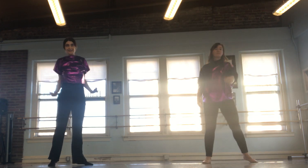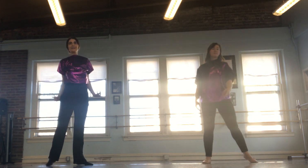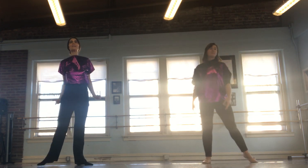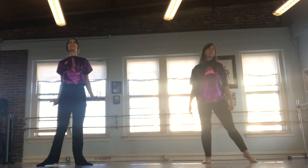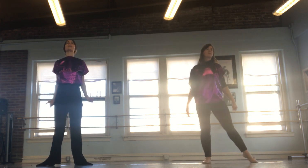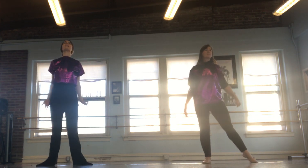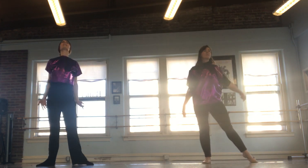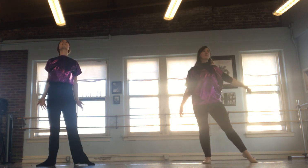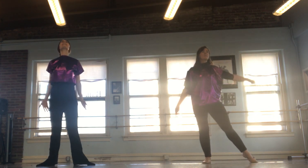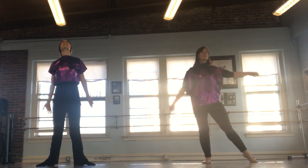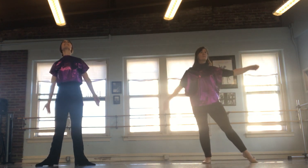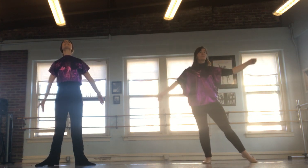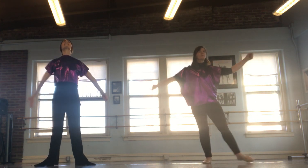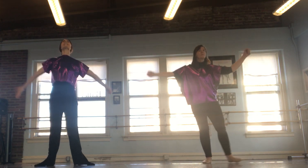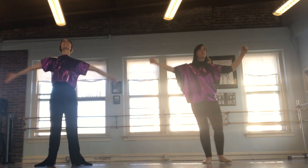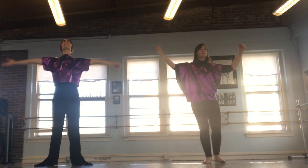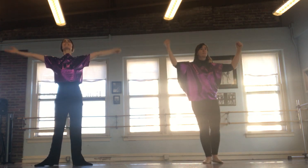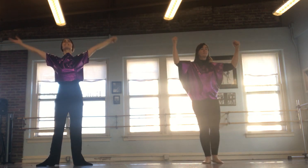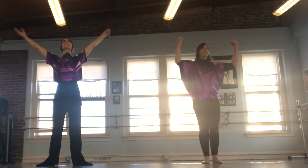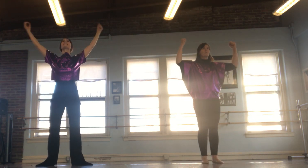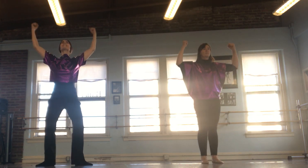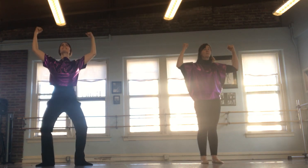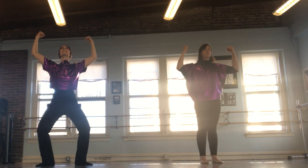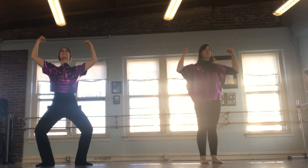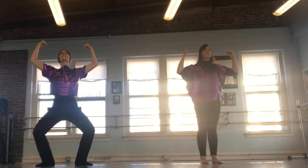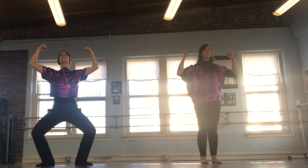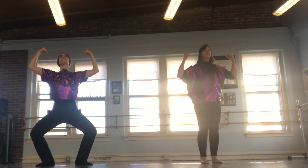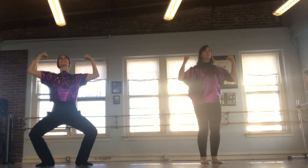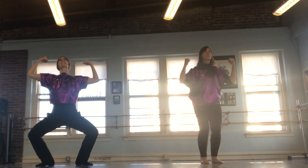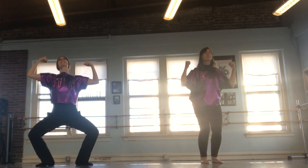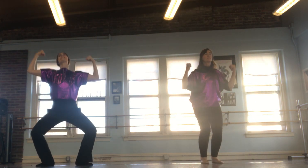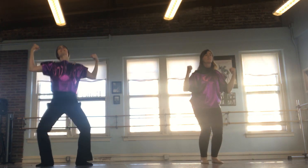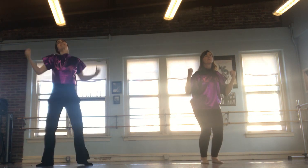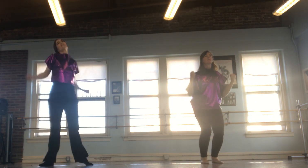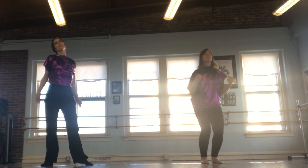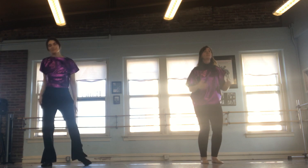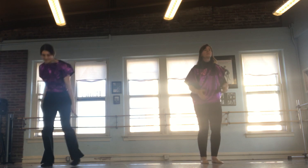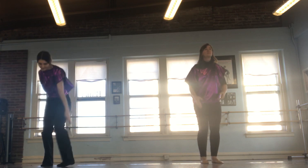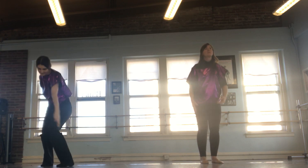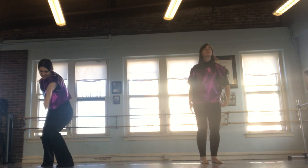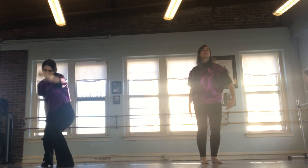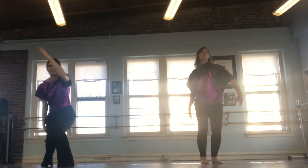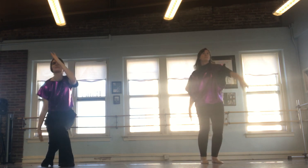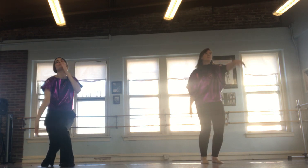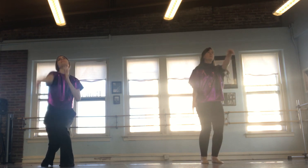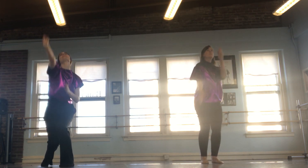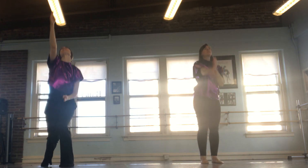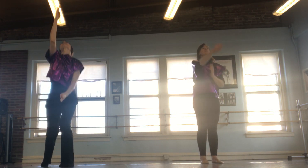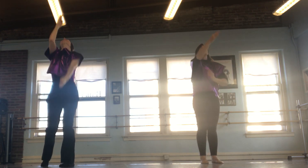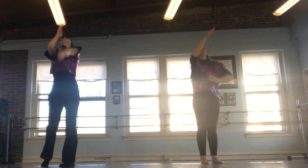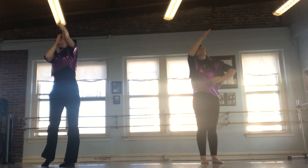great, I'm laying all of the blood